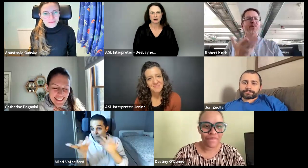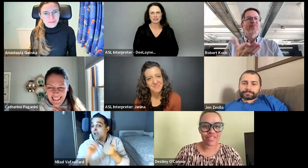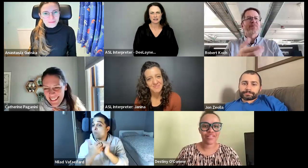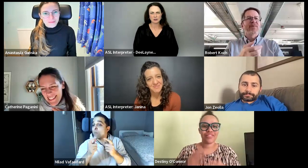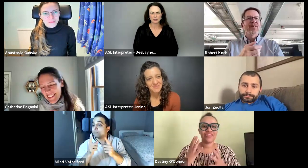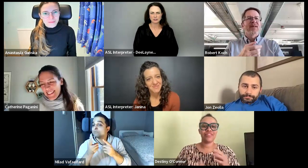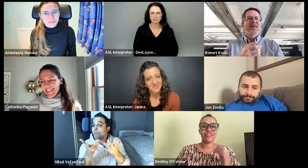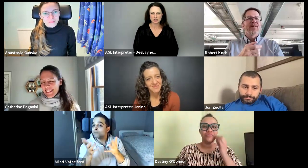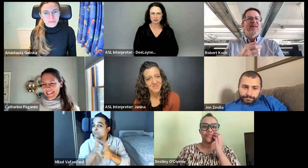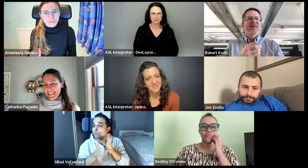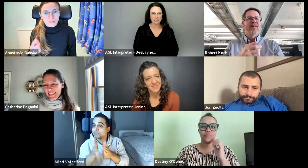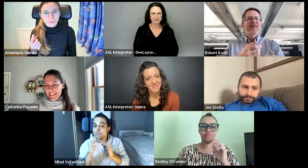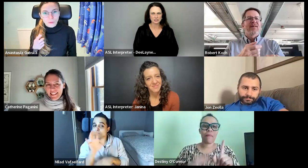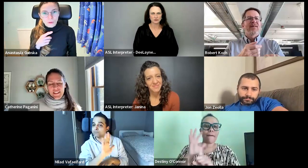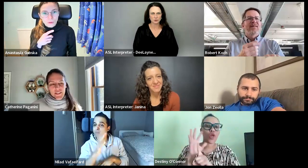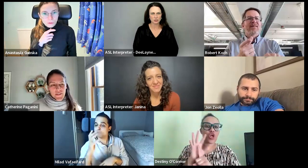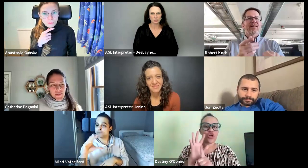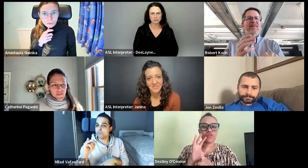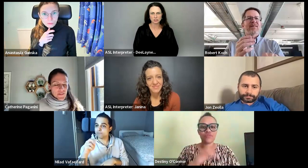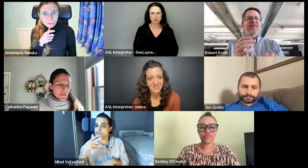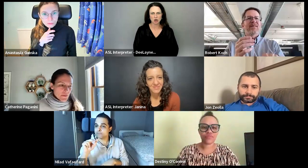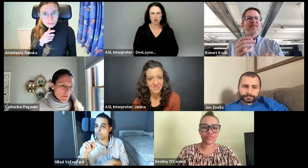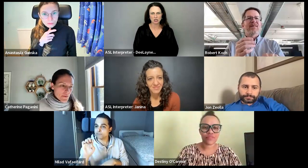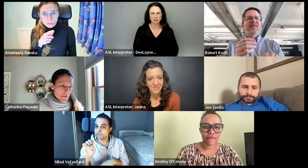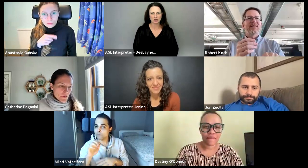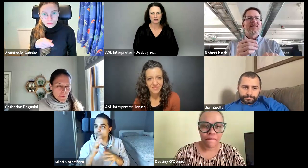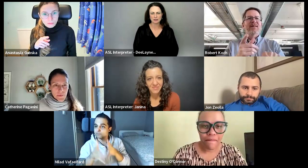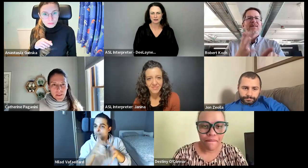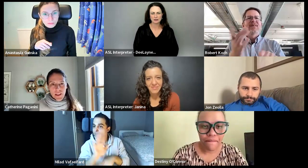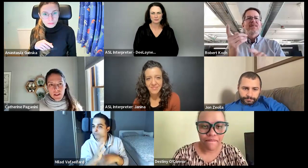Star. I don't know what the gesture sign is for star.